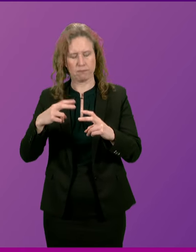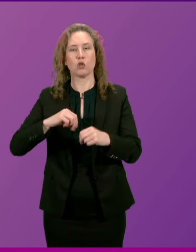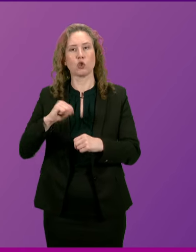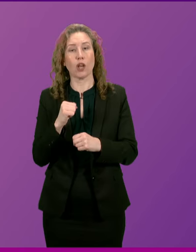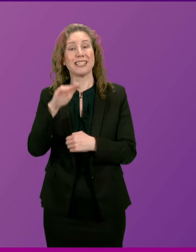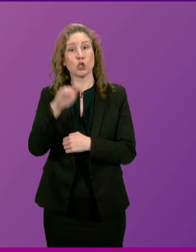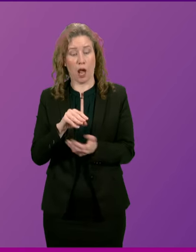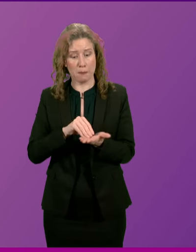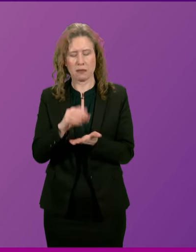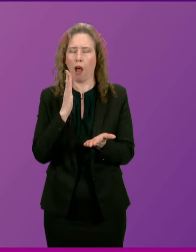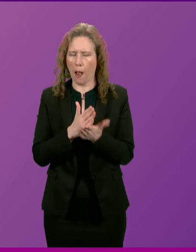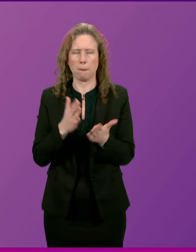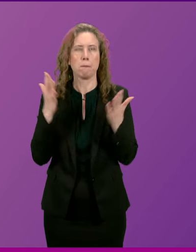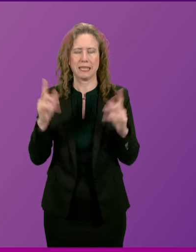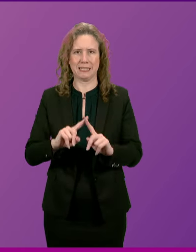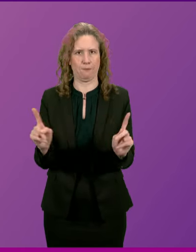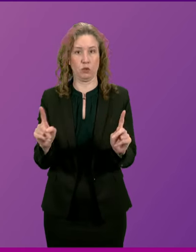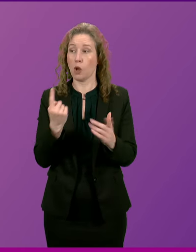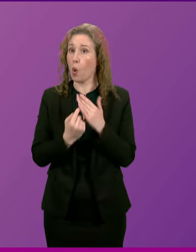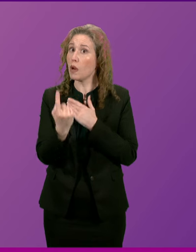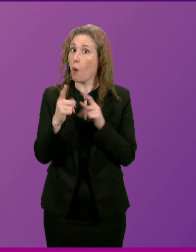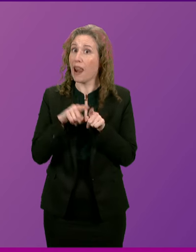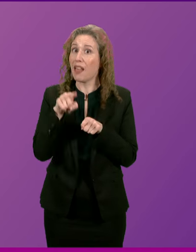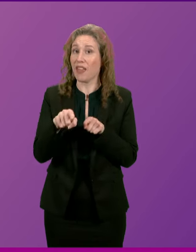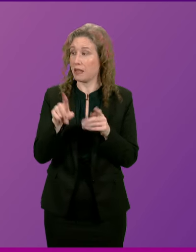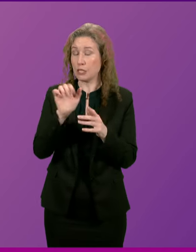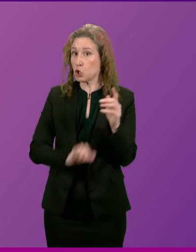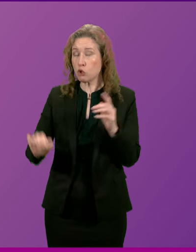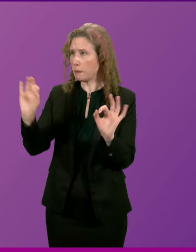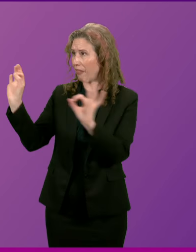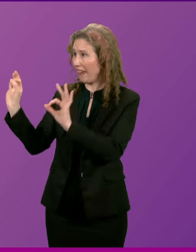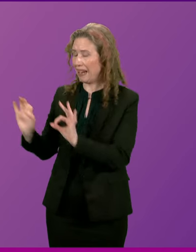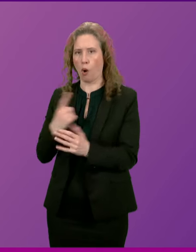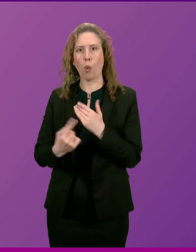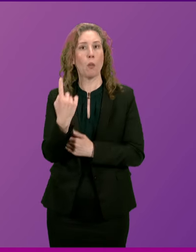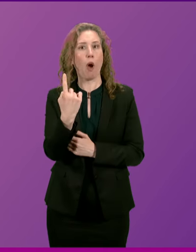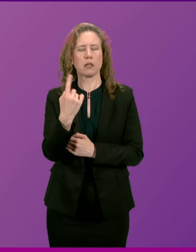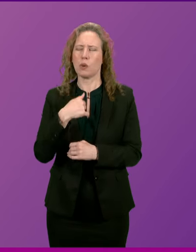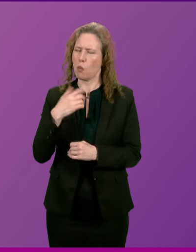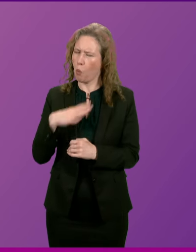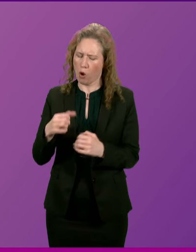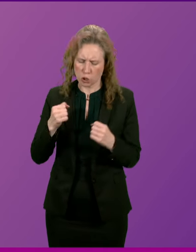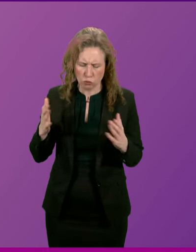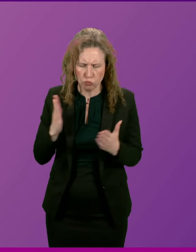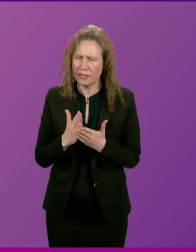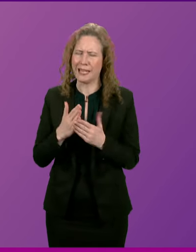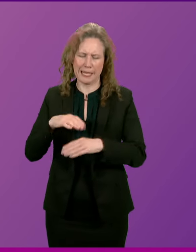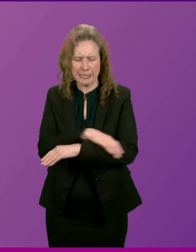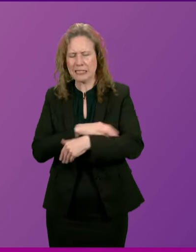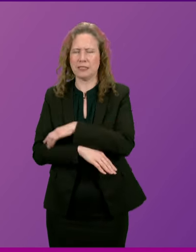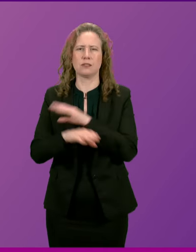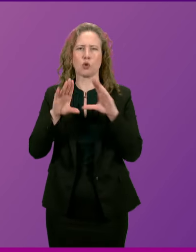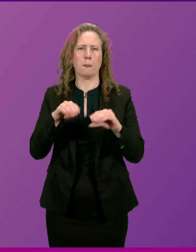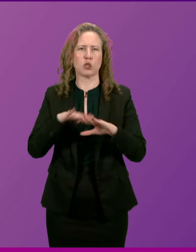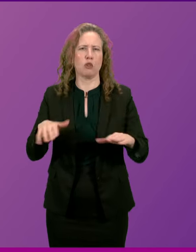Payment is game-changing. It's the only one of its kind in Europe. we want to go as far as possible in lifting children out of